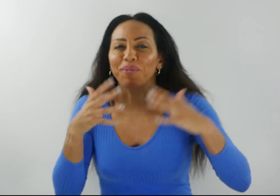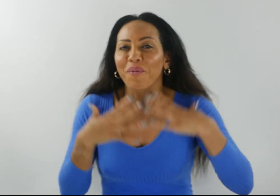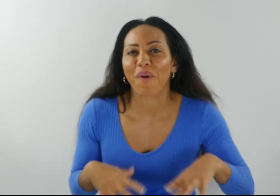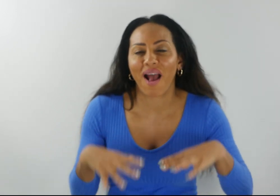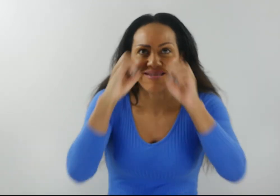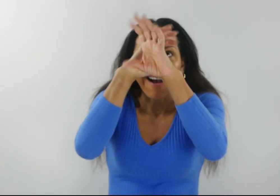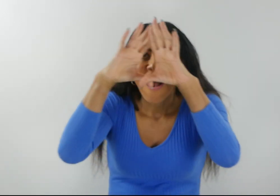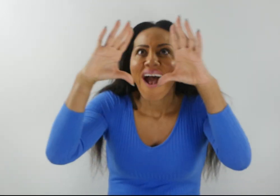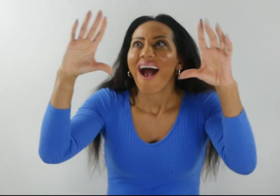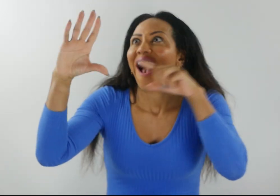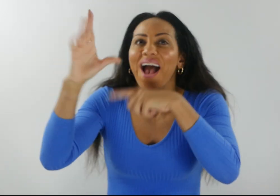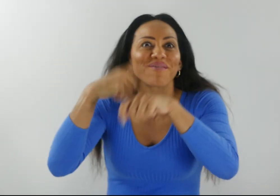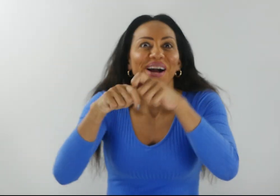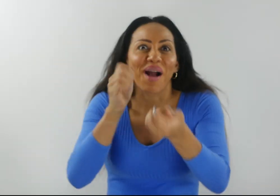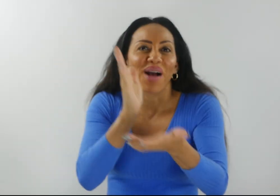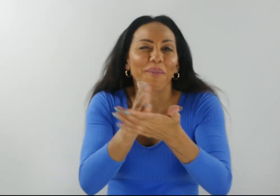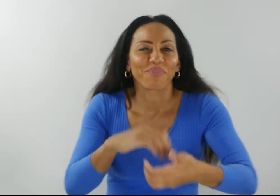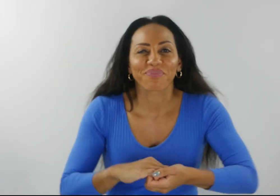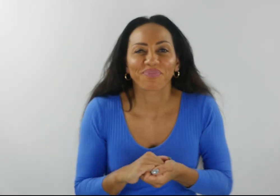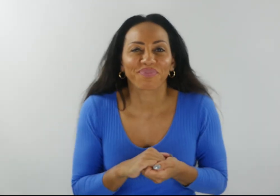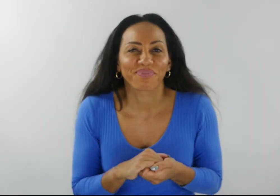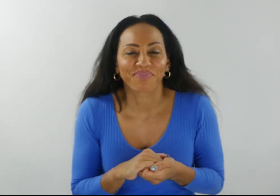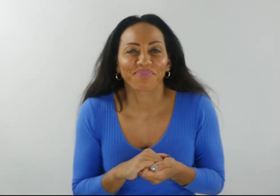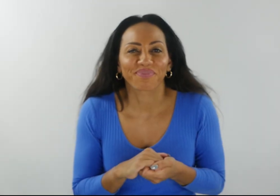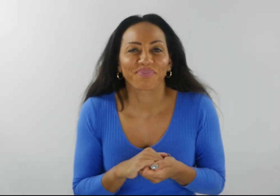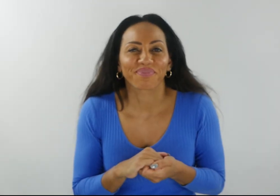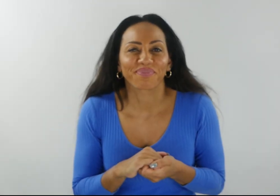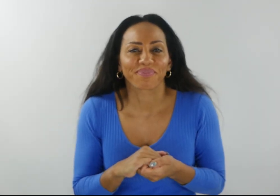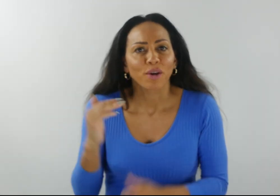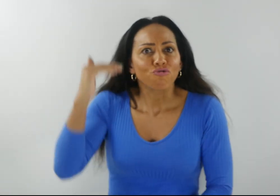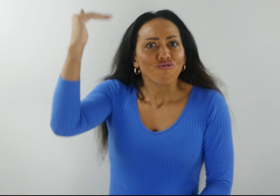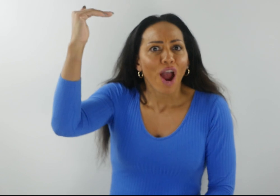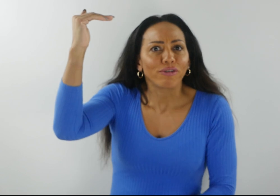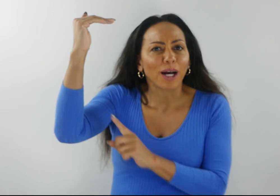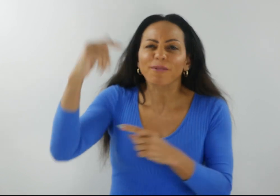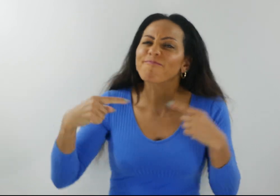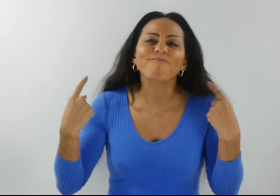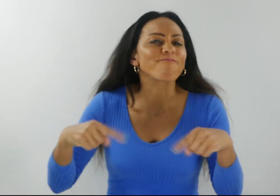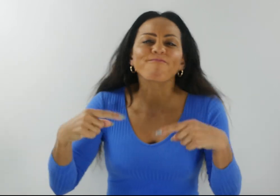to help them realise their imaginings. Grown-ups cannot enter.